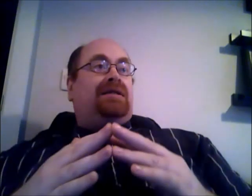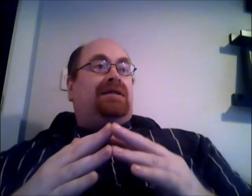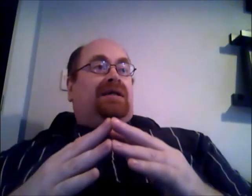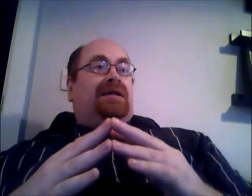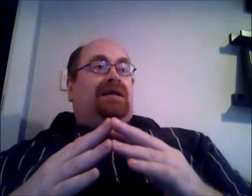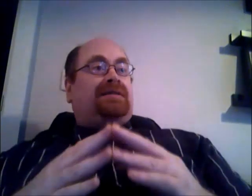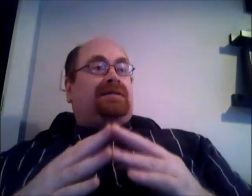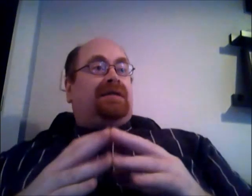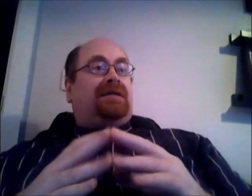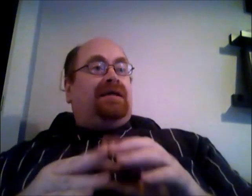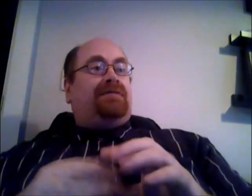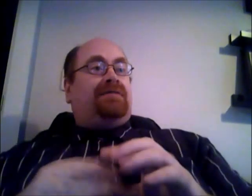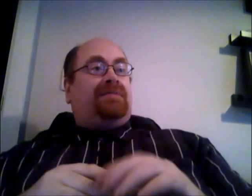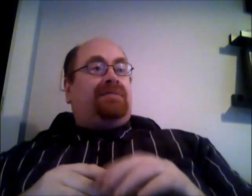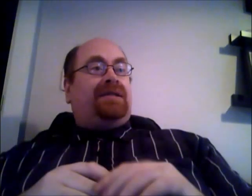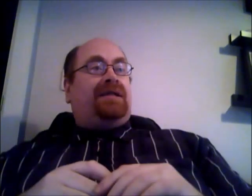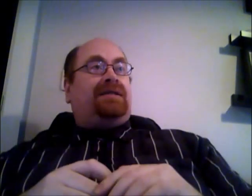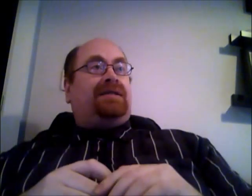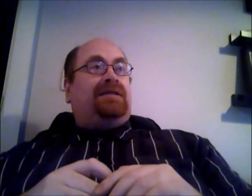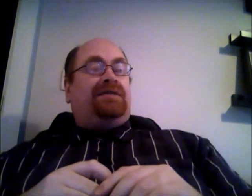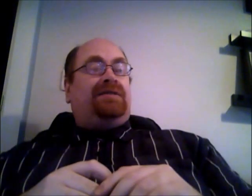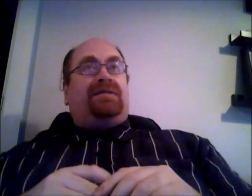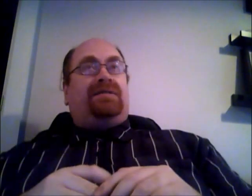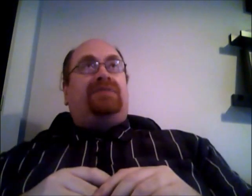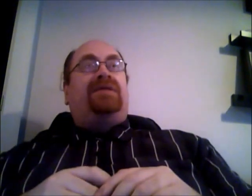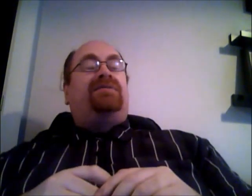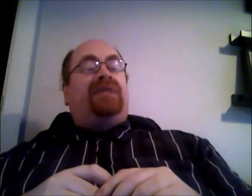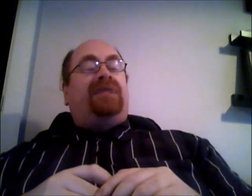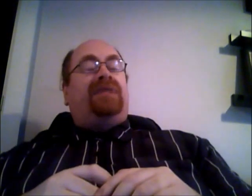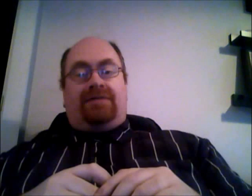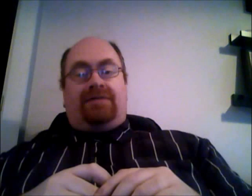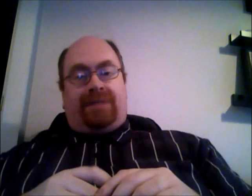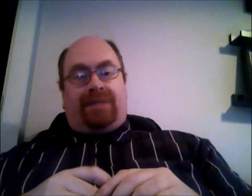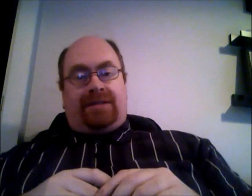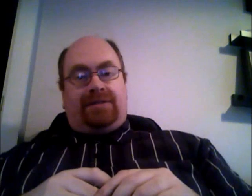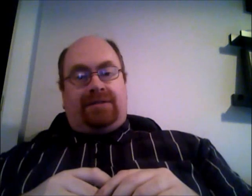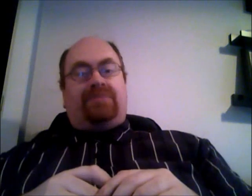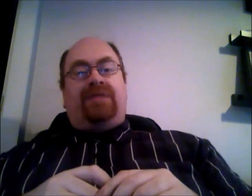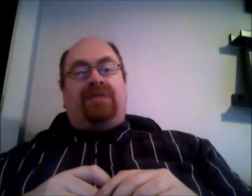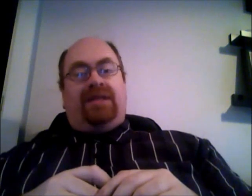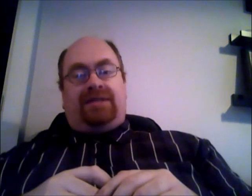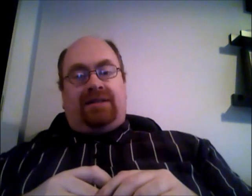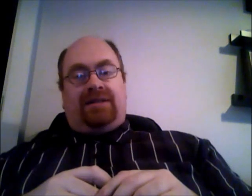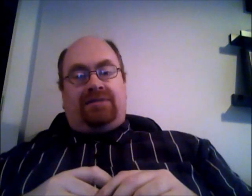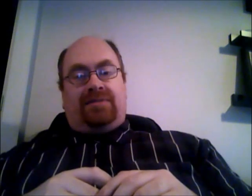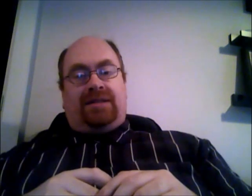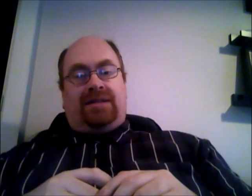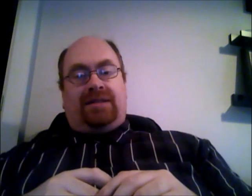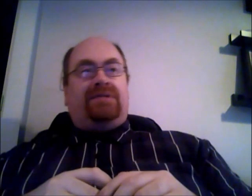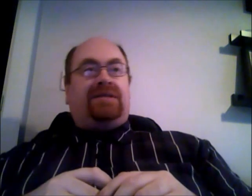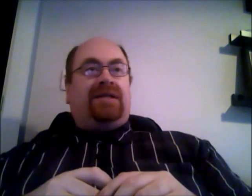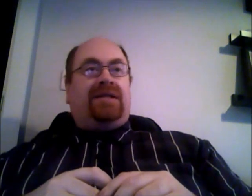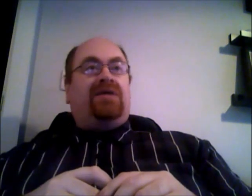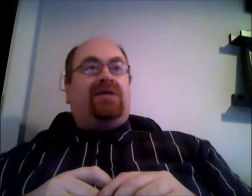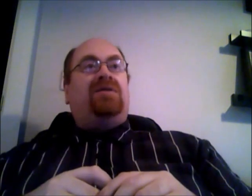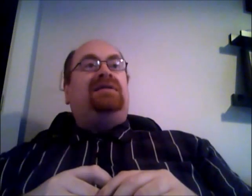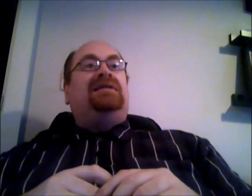i i heard from somebody that i knew in development who i greatly respect who was a really intelligent woman and she was saying oh the